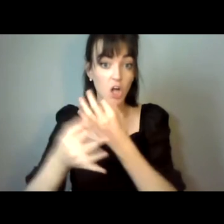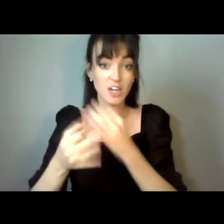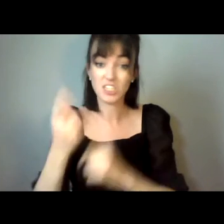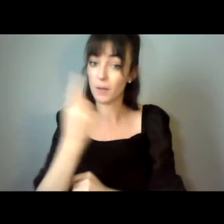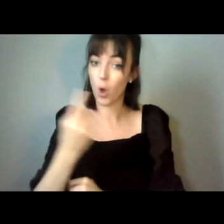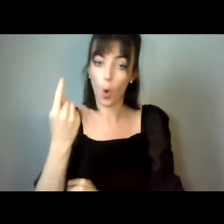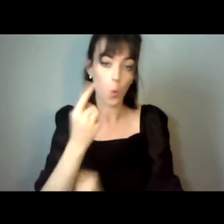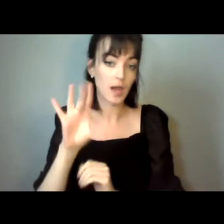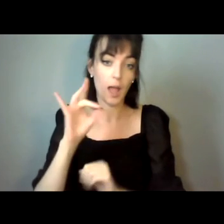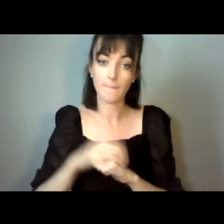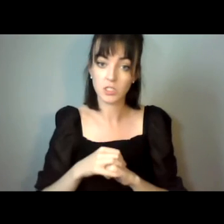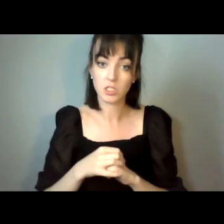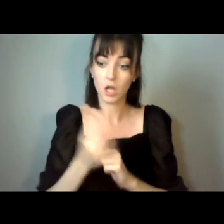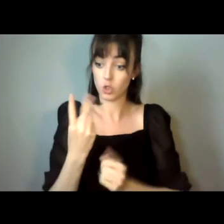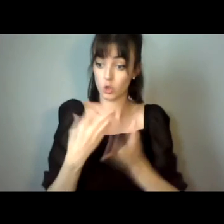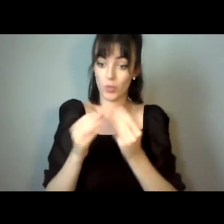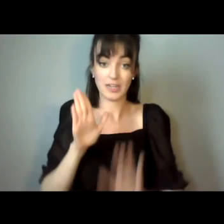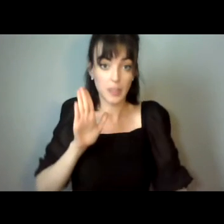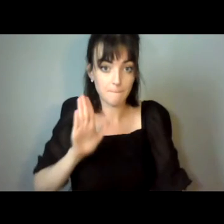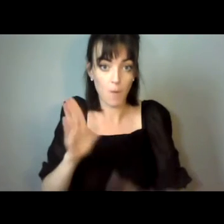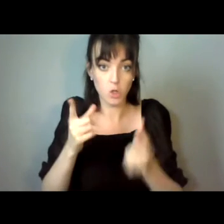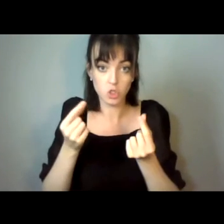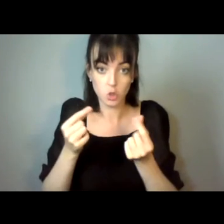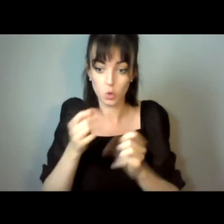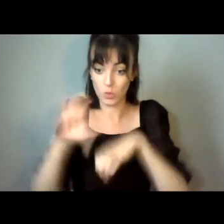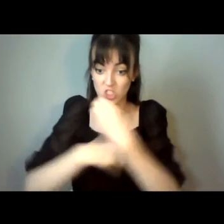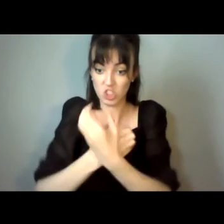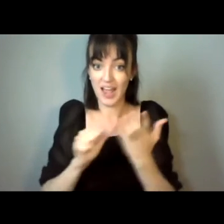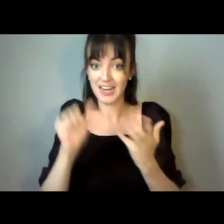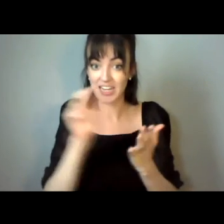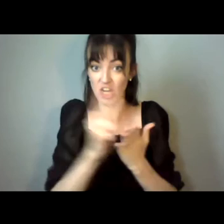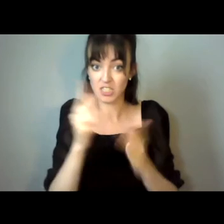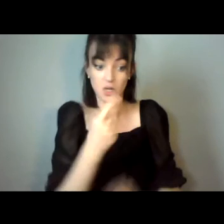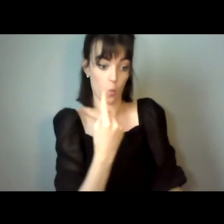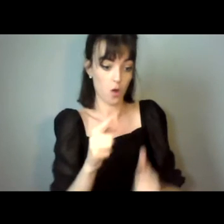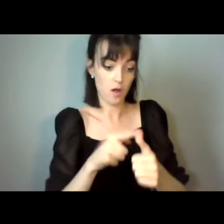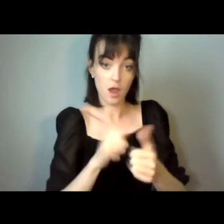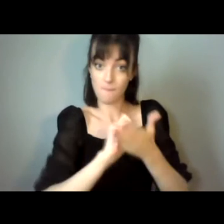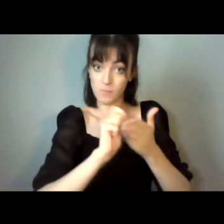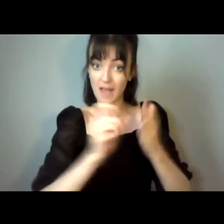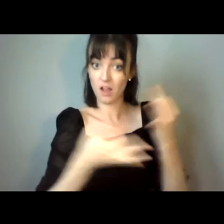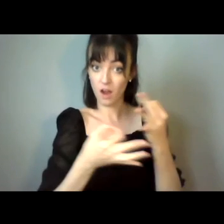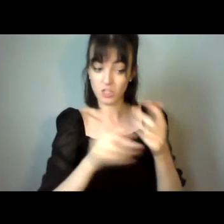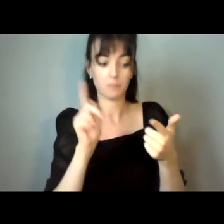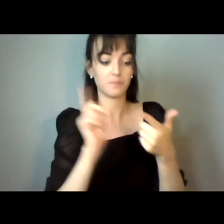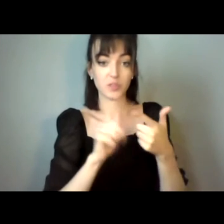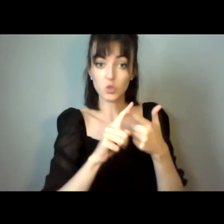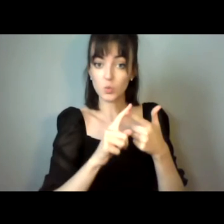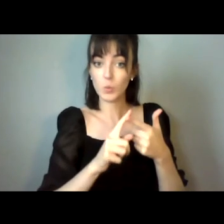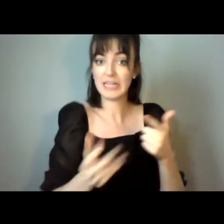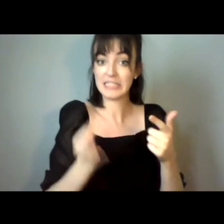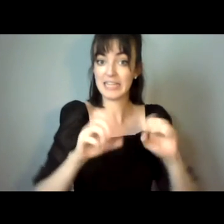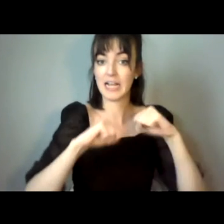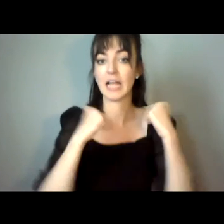things they must do as their children turn 18 are, one, get guardianship, and two, get Social Security,